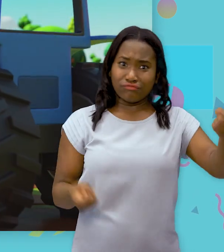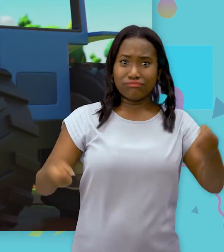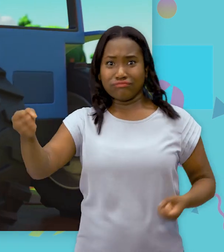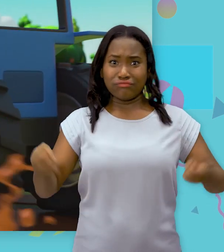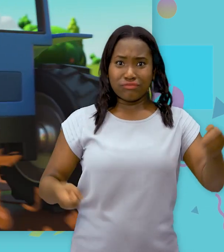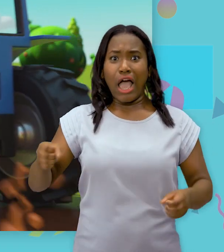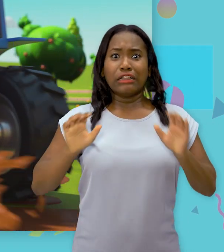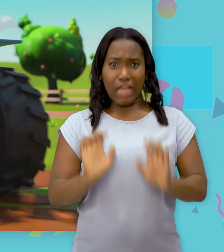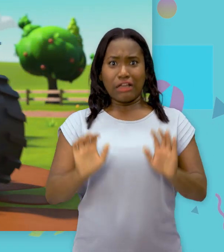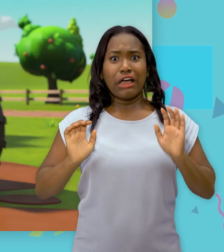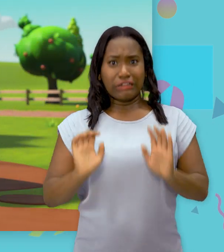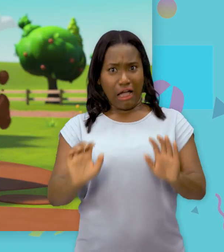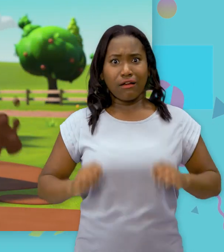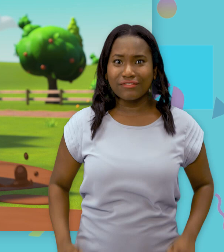the tractor, tuck, tuck, tuck